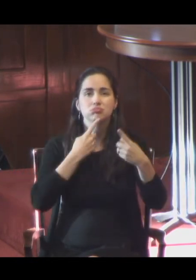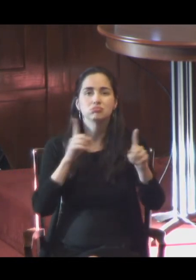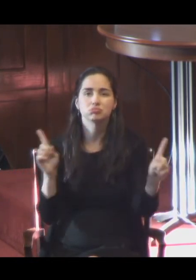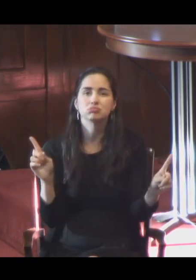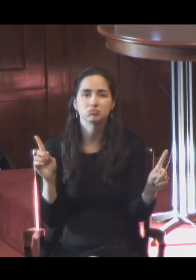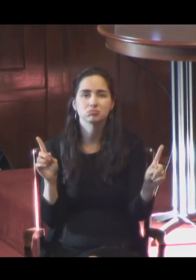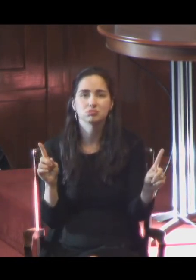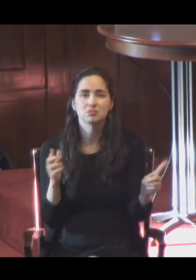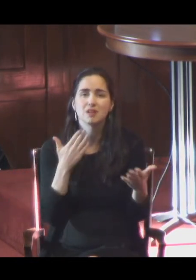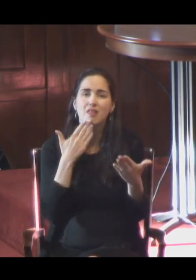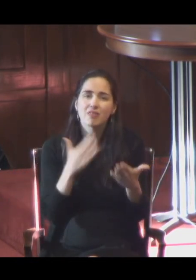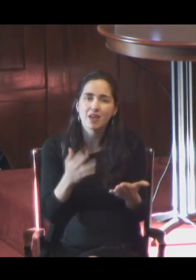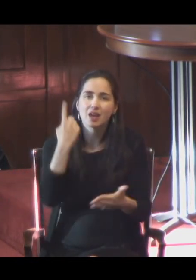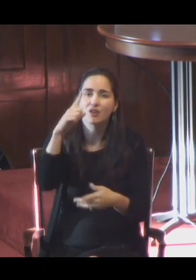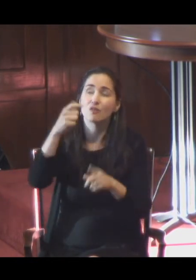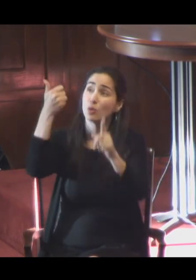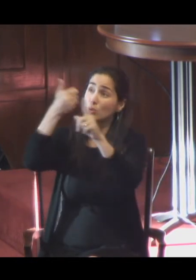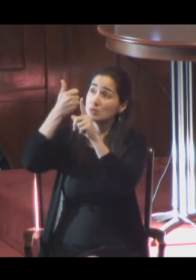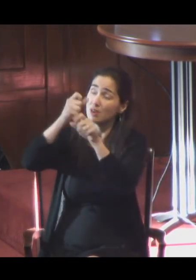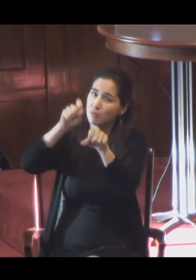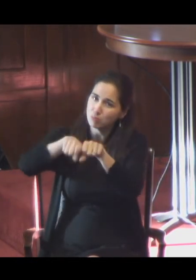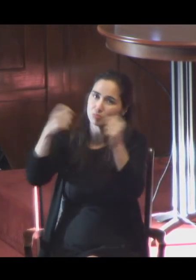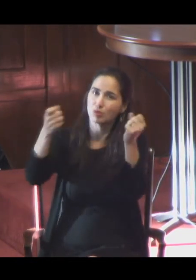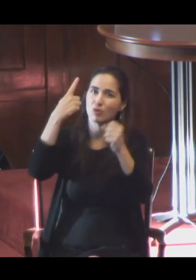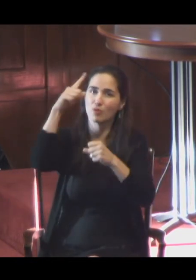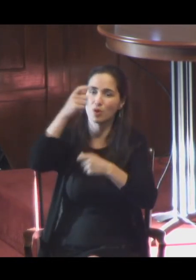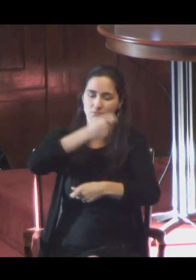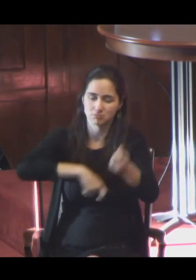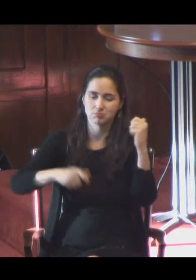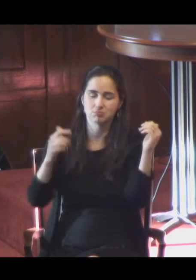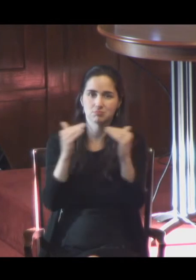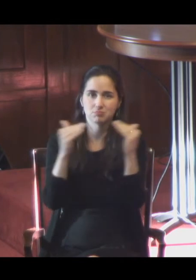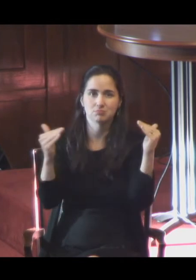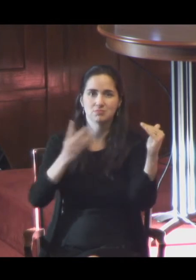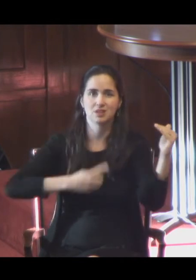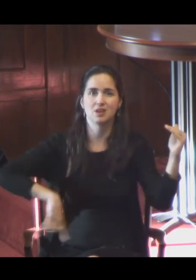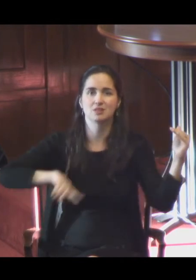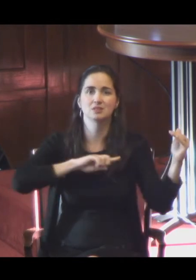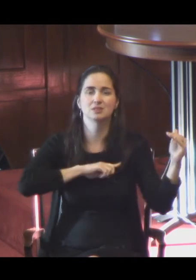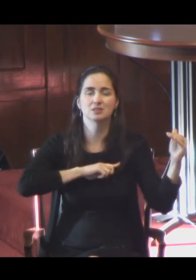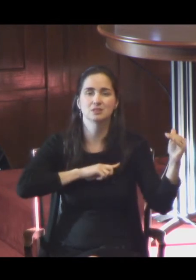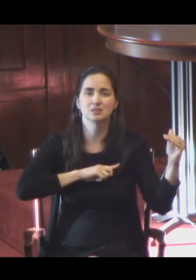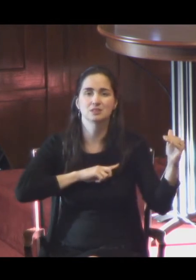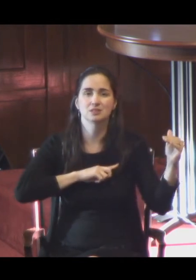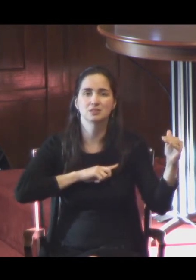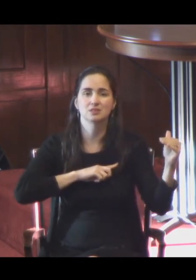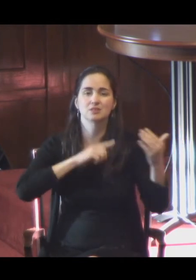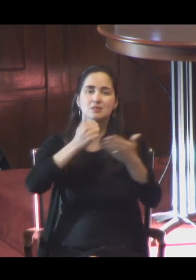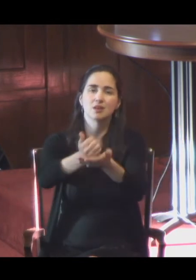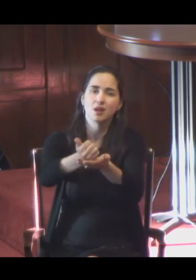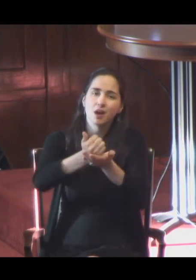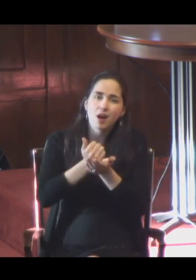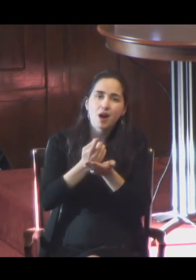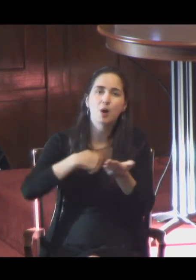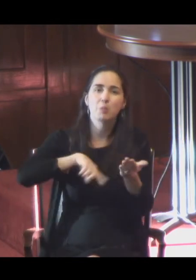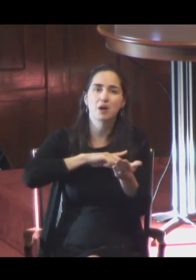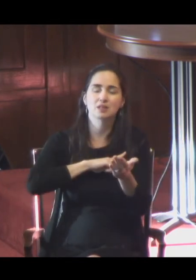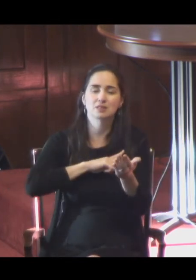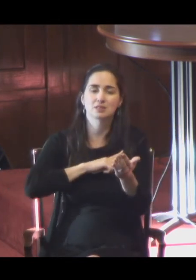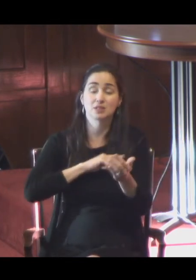being broken for us. We pray that you would, in your own way, Lord, help us to allow ourselves to be broken for the life of the world.